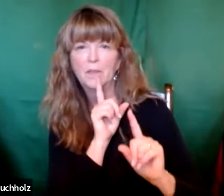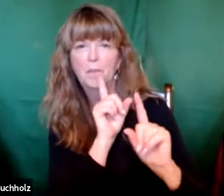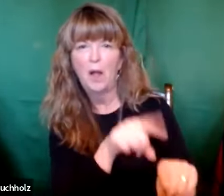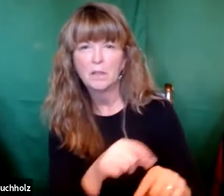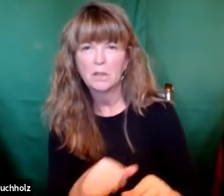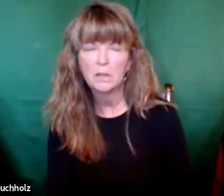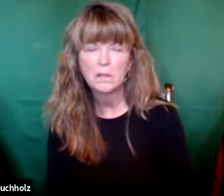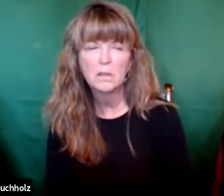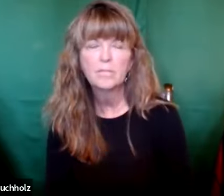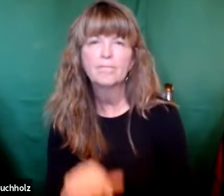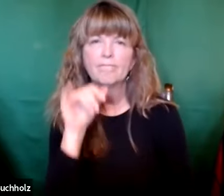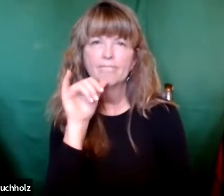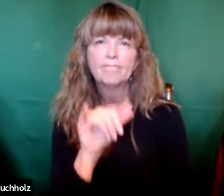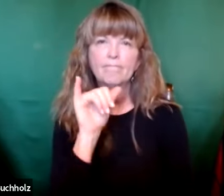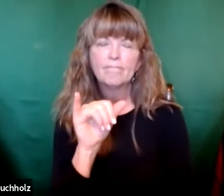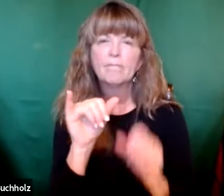when we read Elizabeth's response,